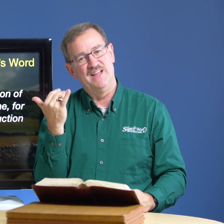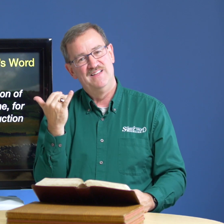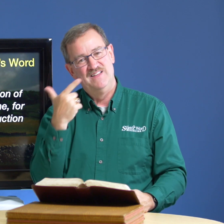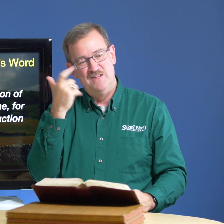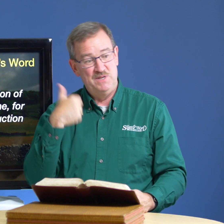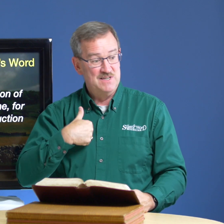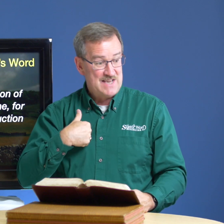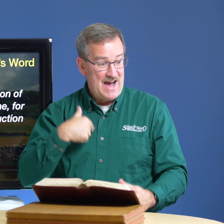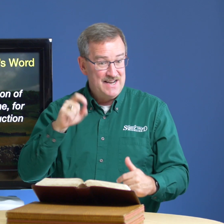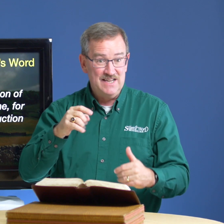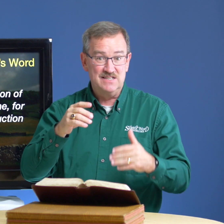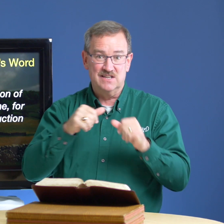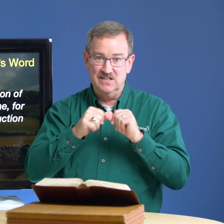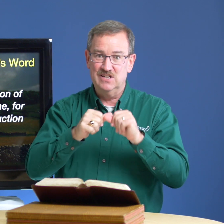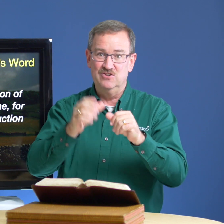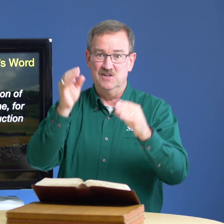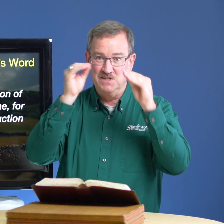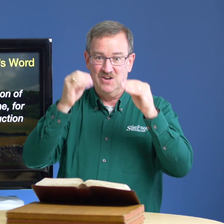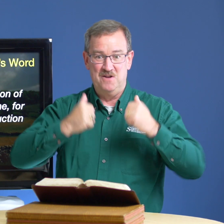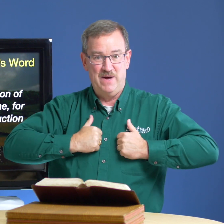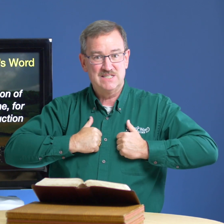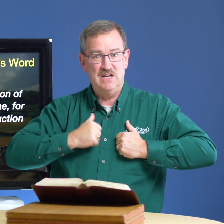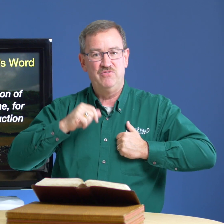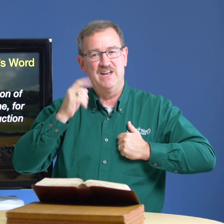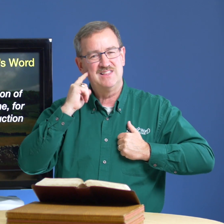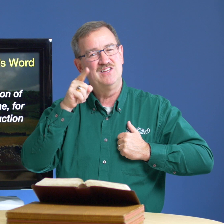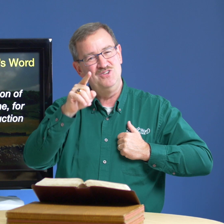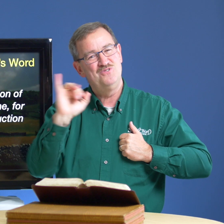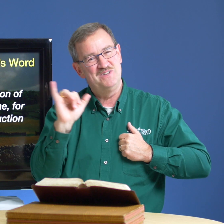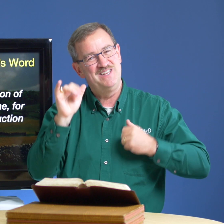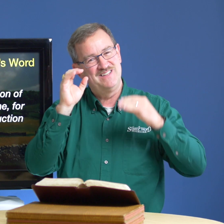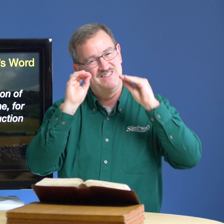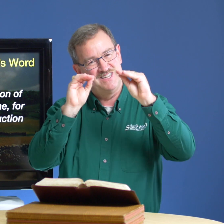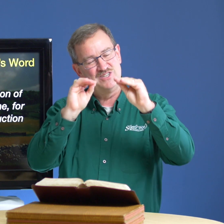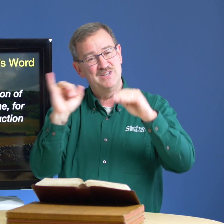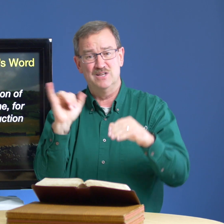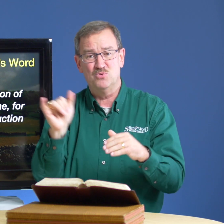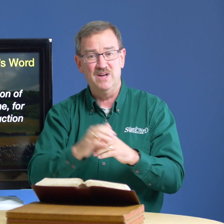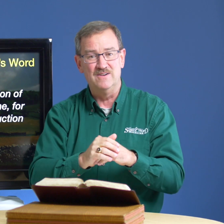because i need to continually be taught myself and i think you need teaching as well